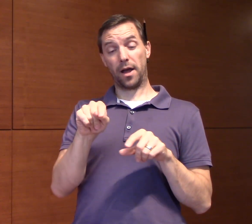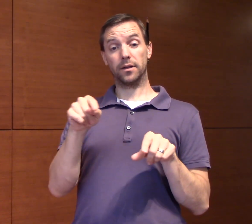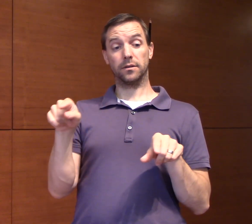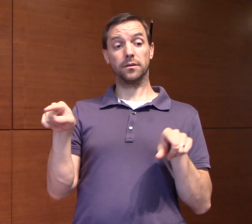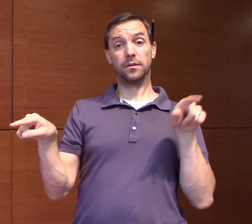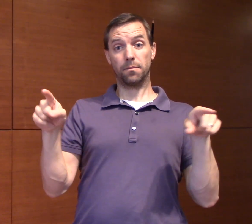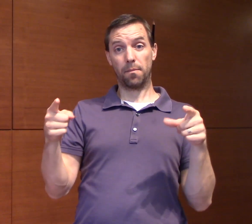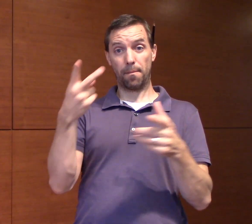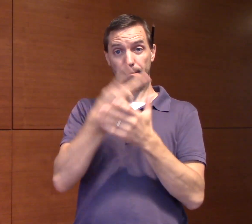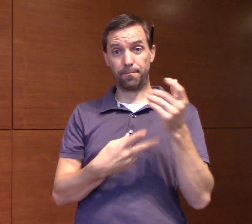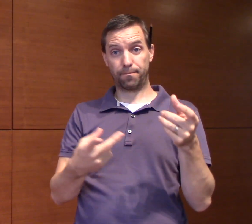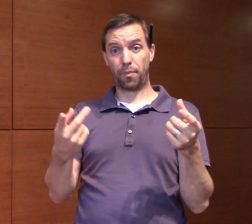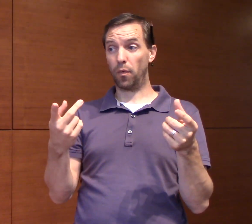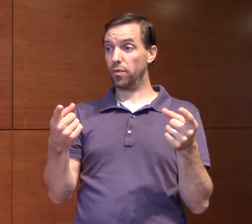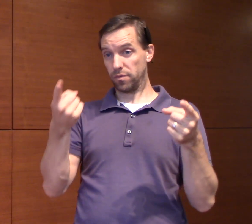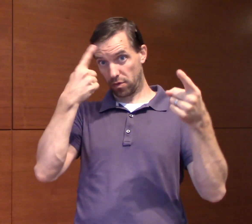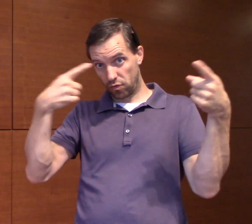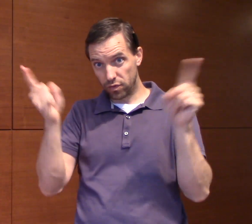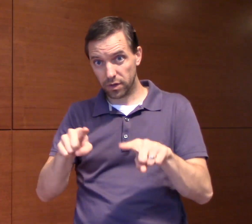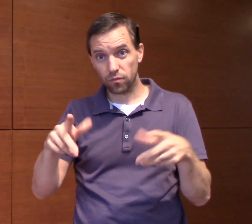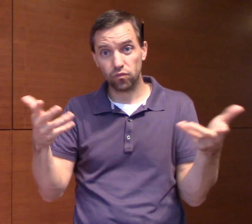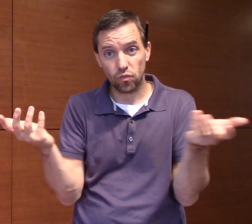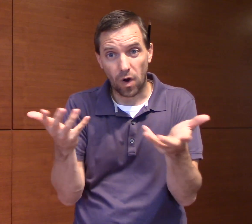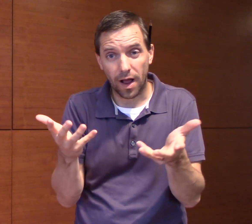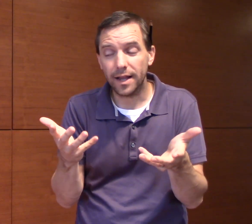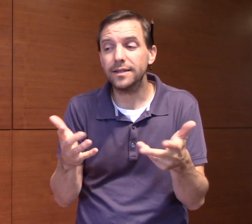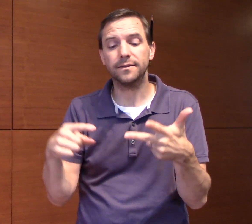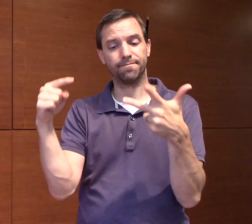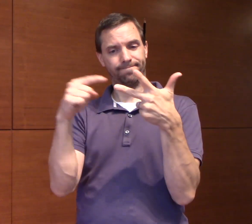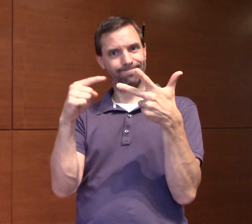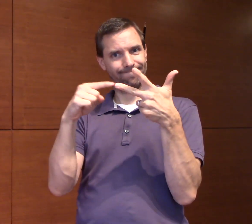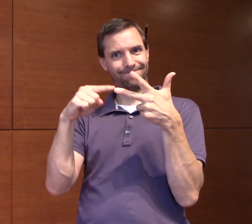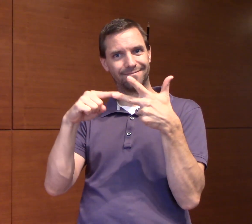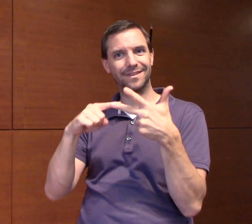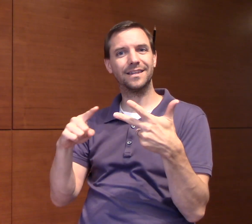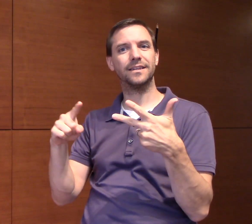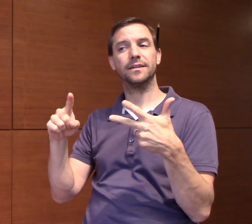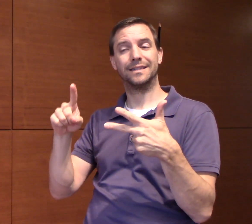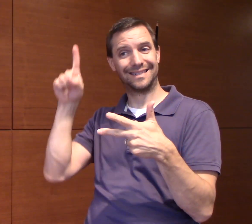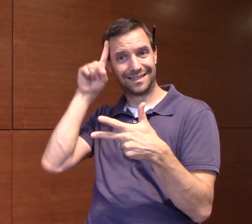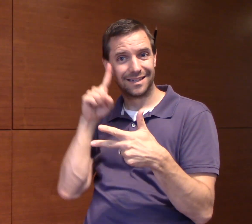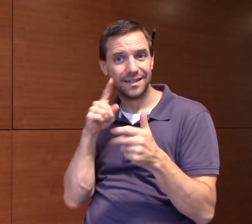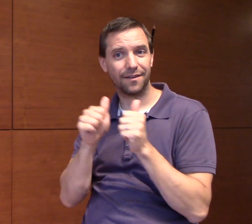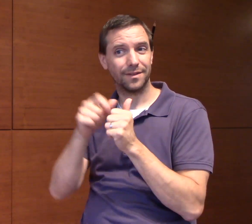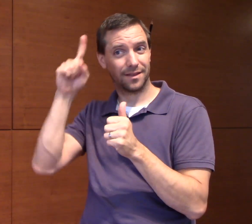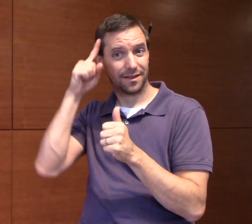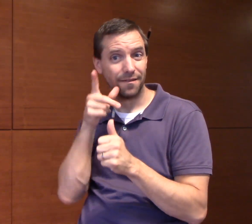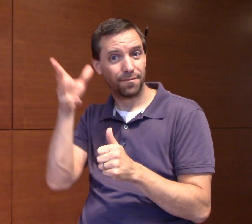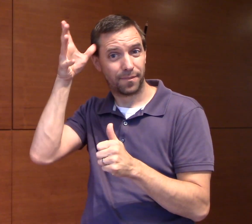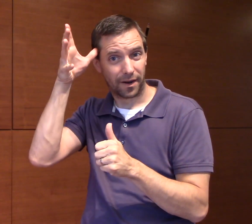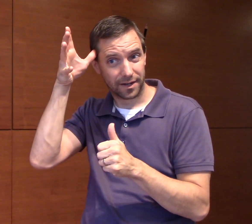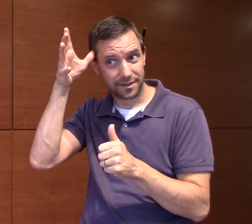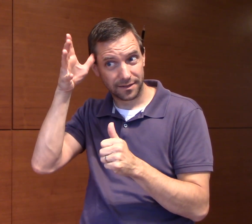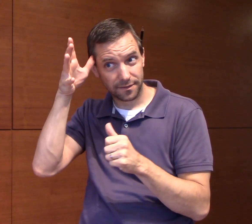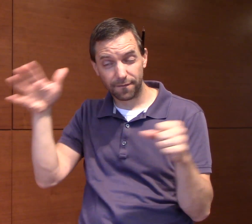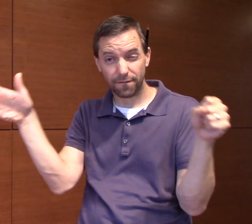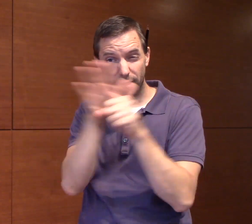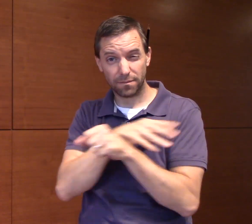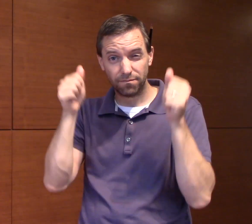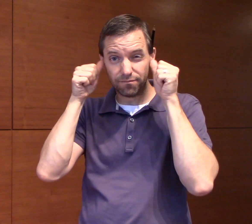assessments gave us slightly different results with the second group, but one point where both agreed is on the strong performance of this